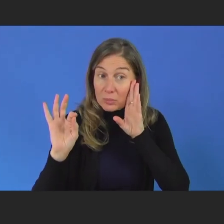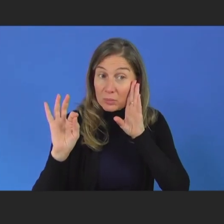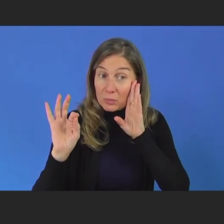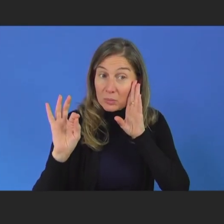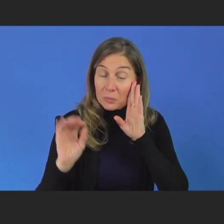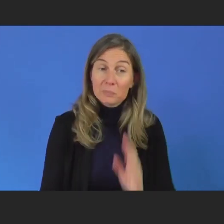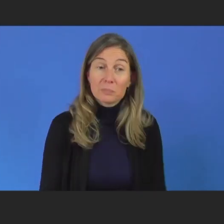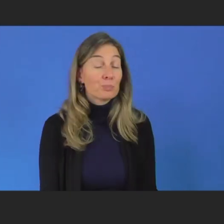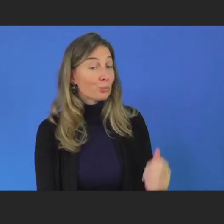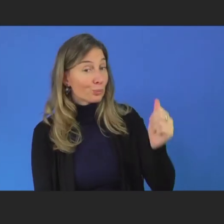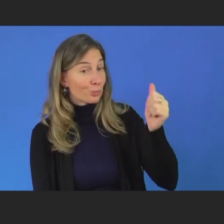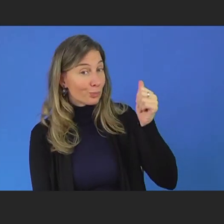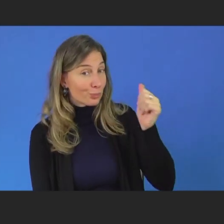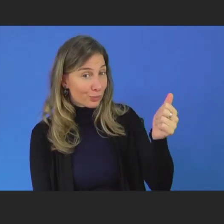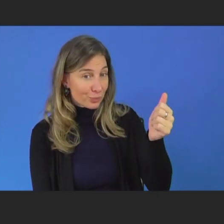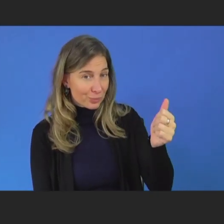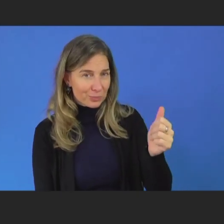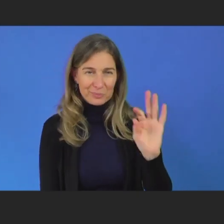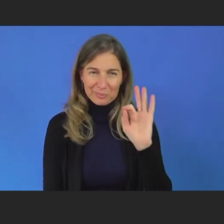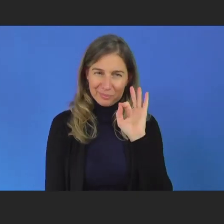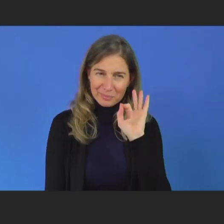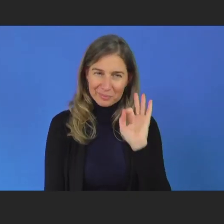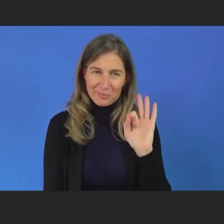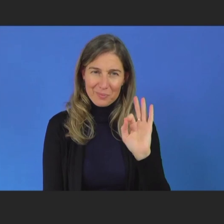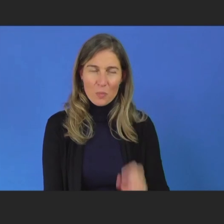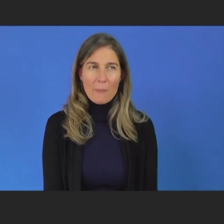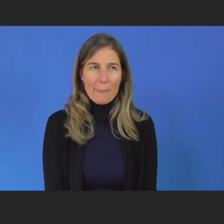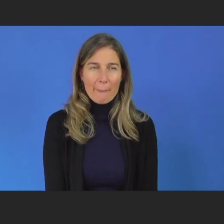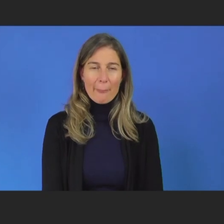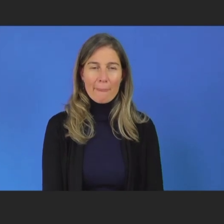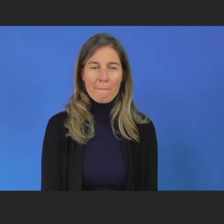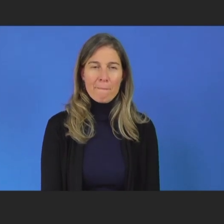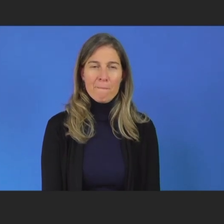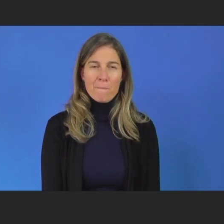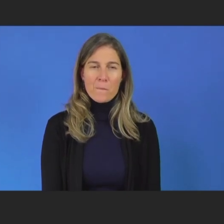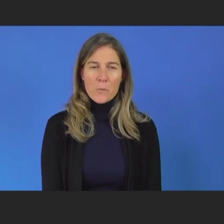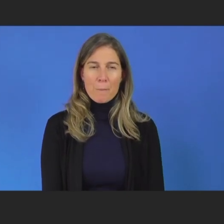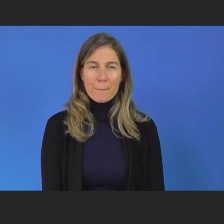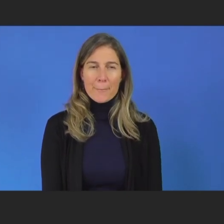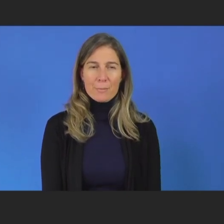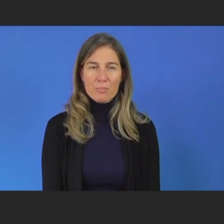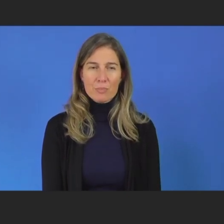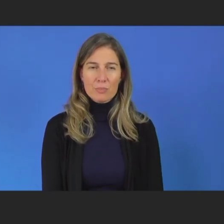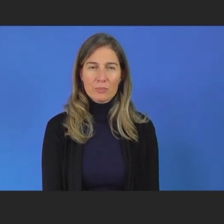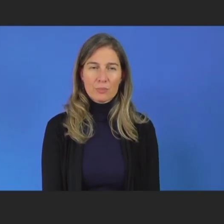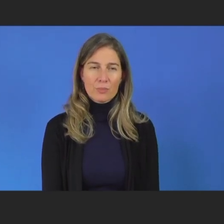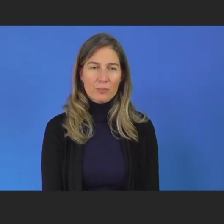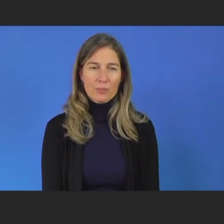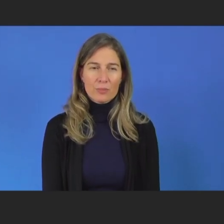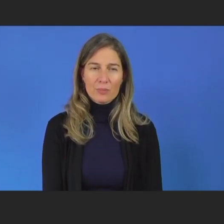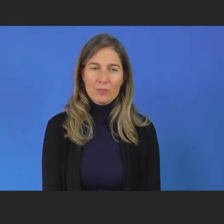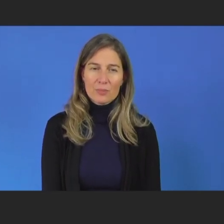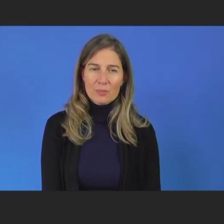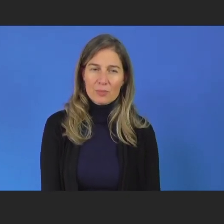Yes. Yes. Good. Okay. So, I'd just like to